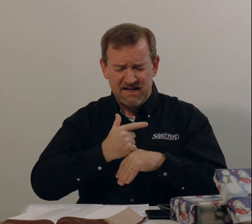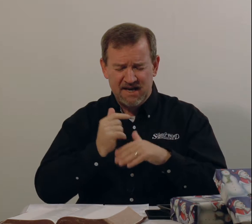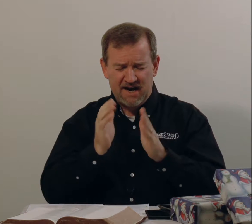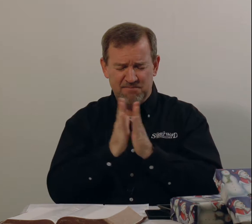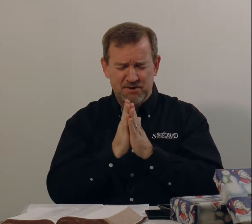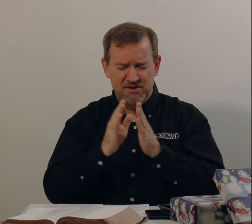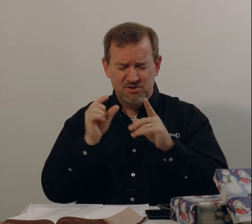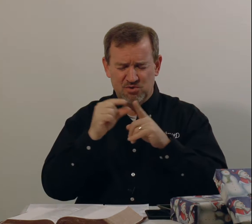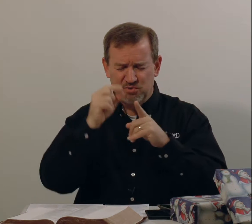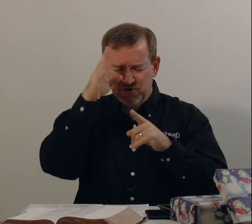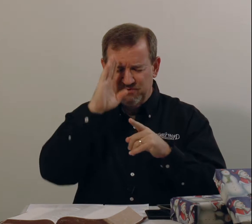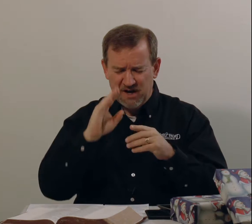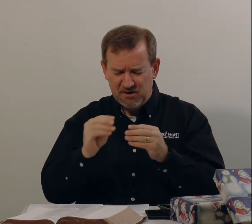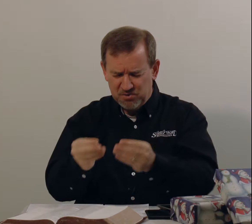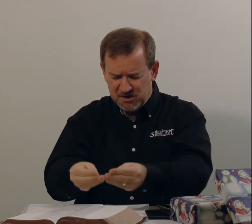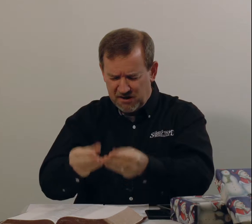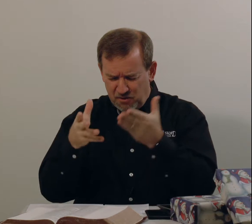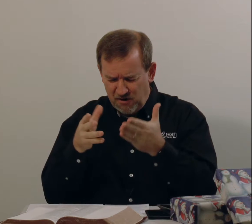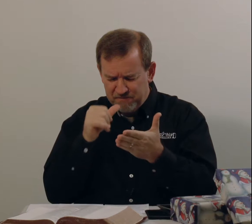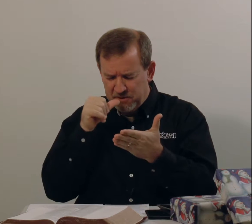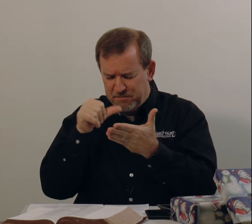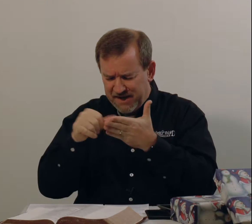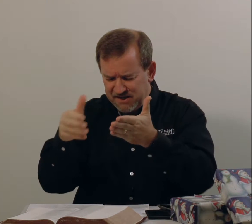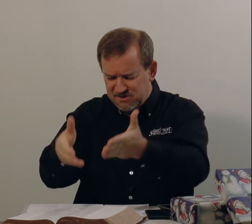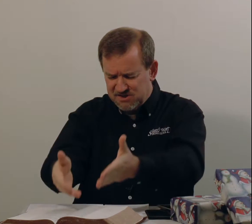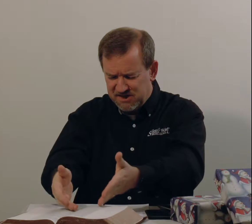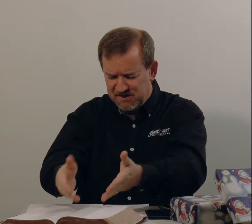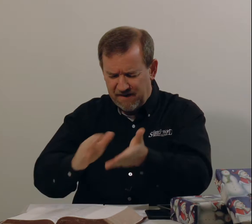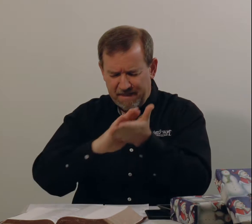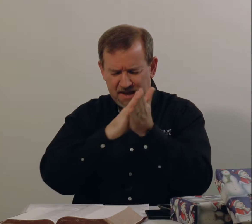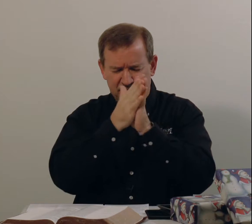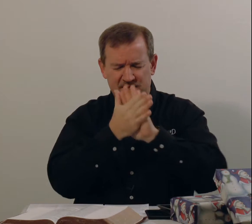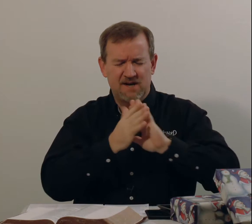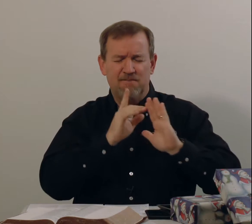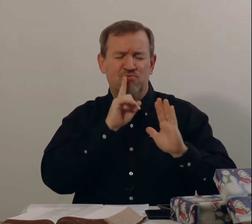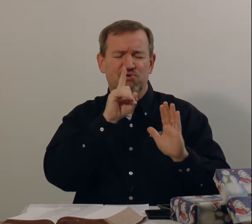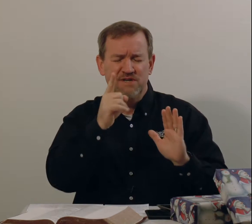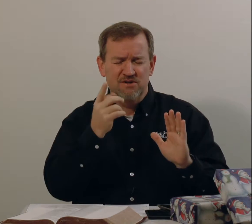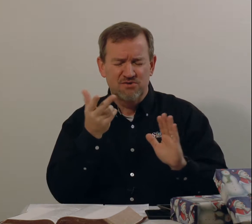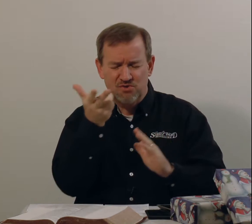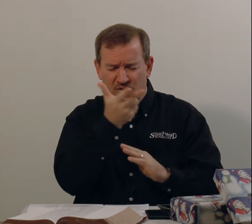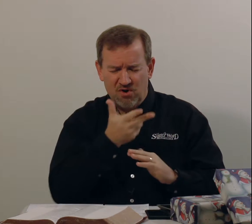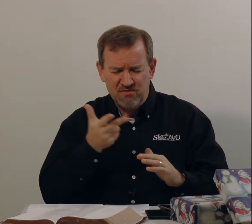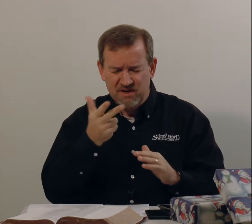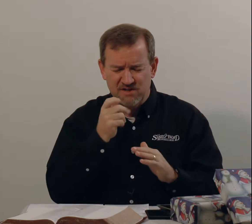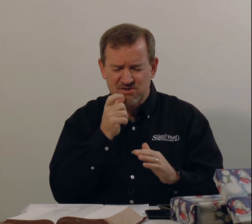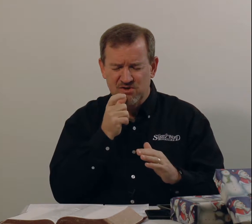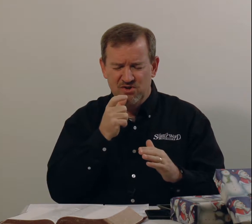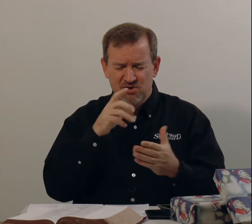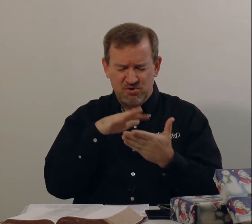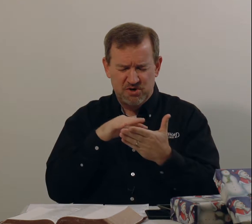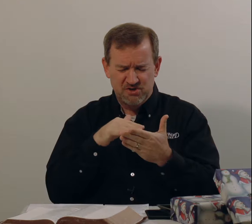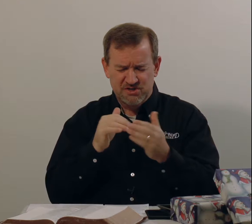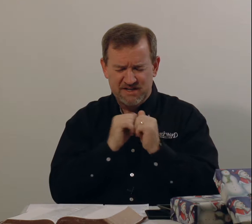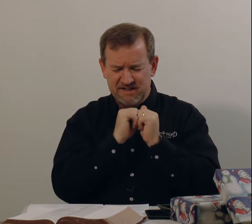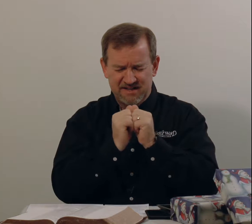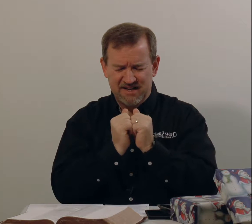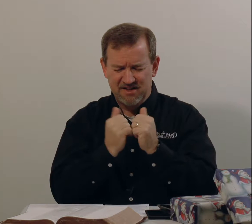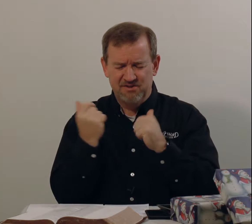I pray that the Word of God would come off the pages here and become real to all of us who are studying together